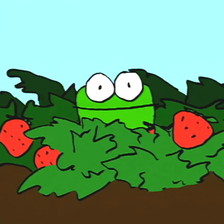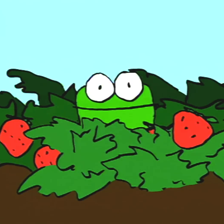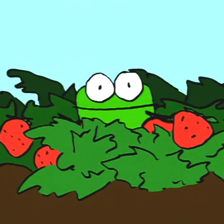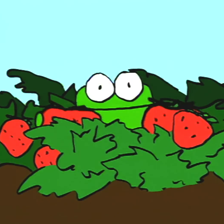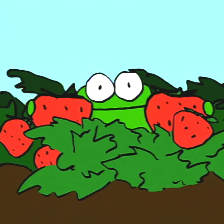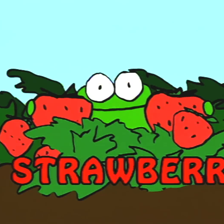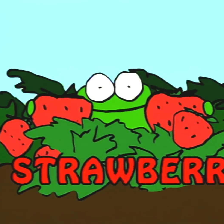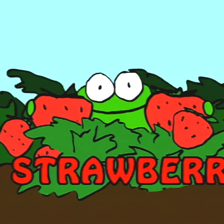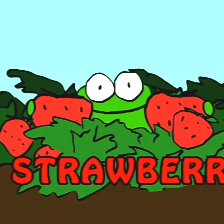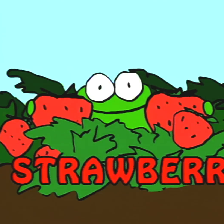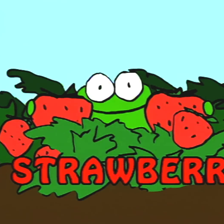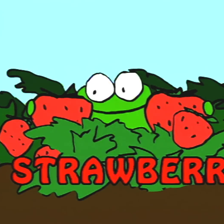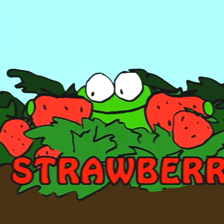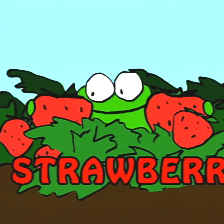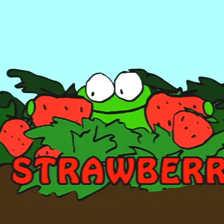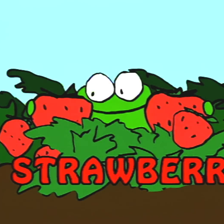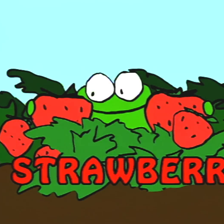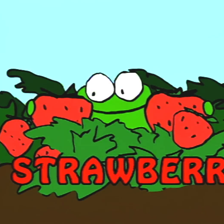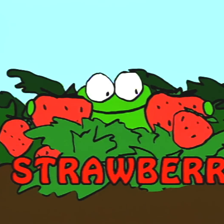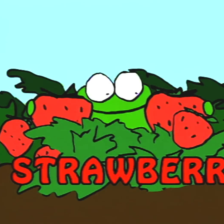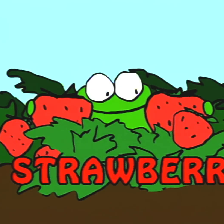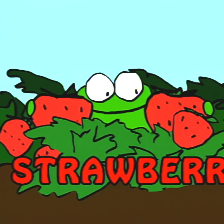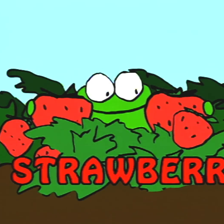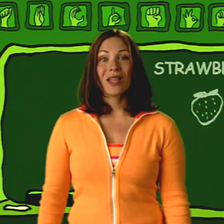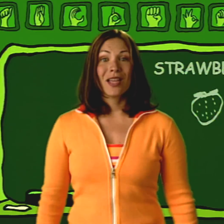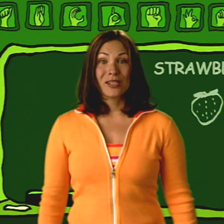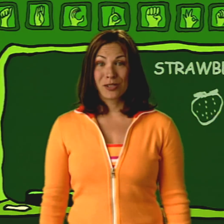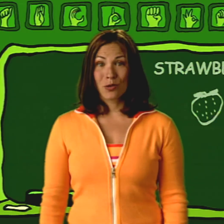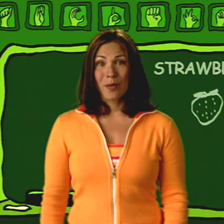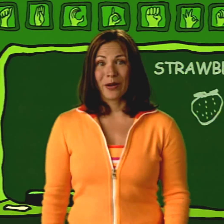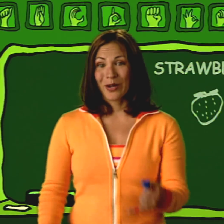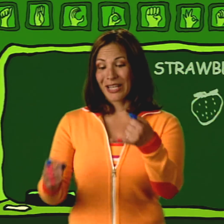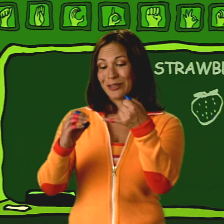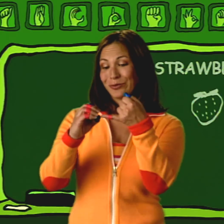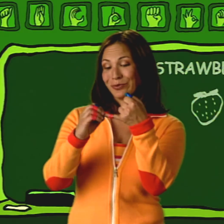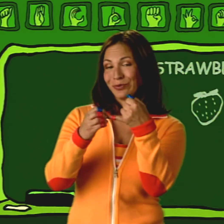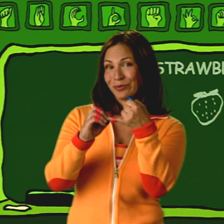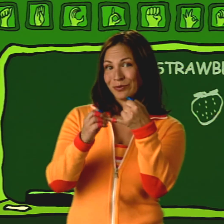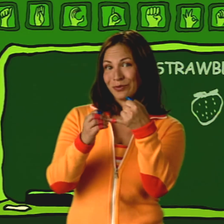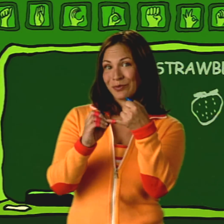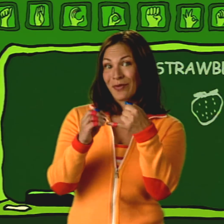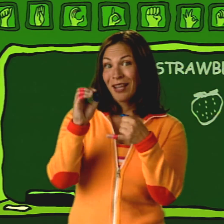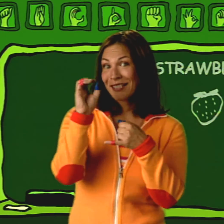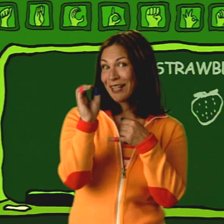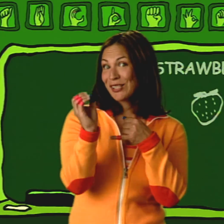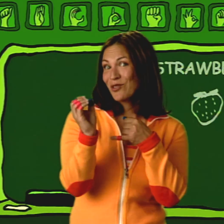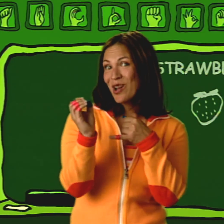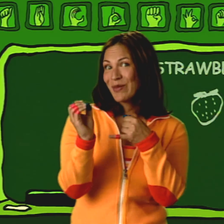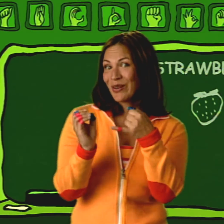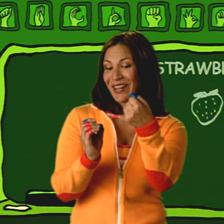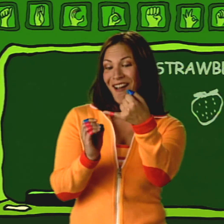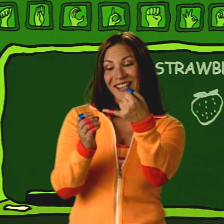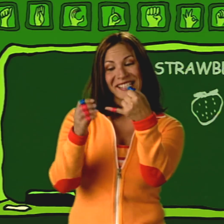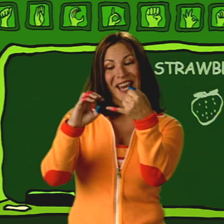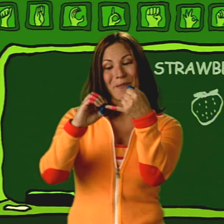Strawberry. Strawberry. It's like a strawberry on a stem.